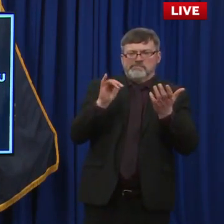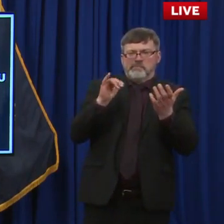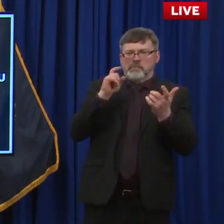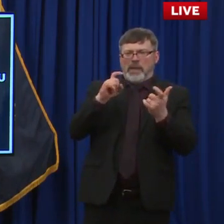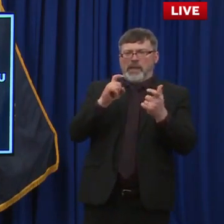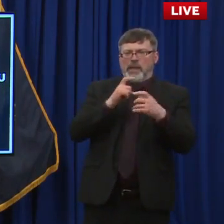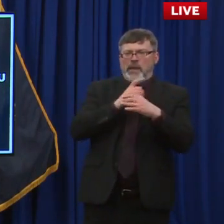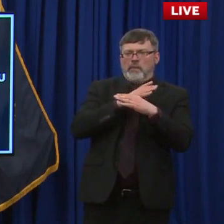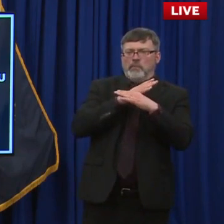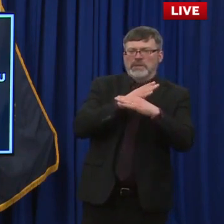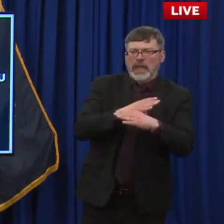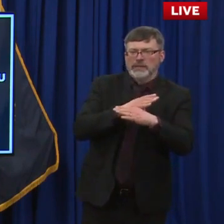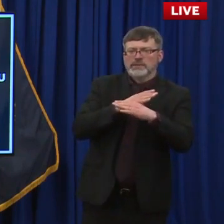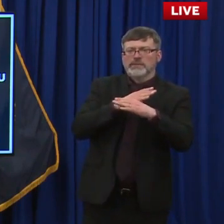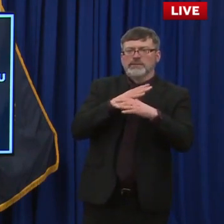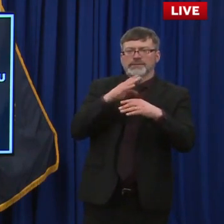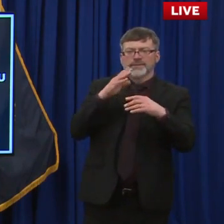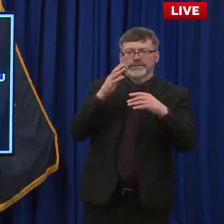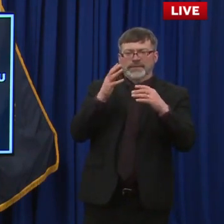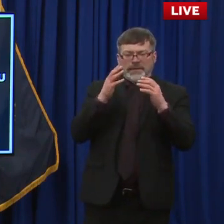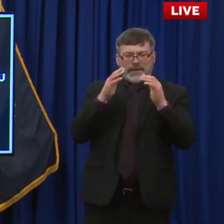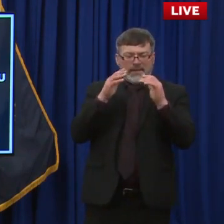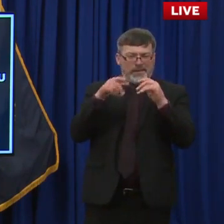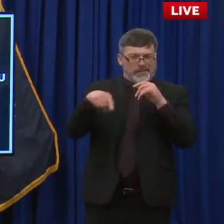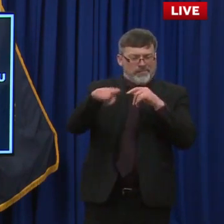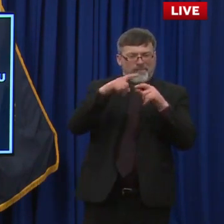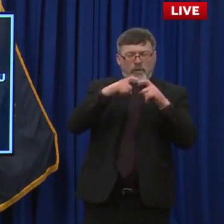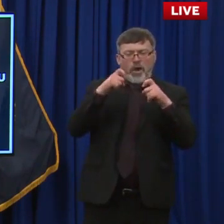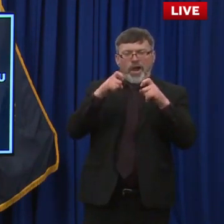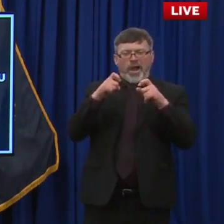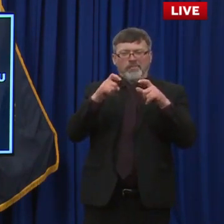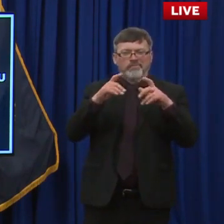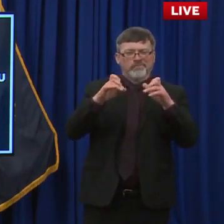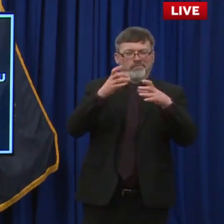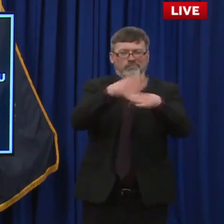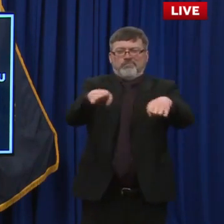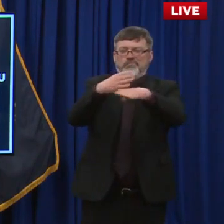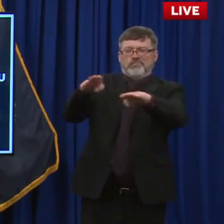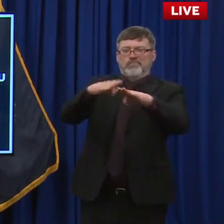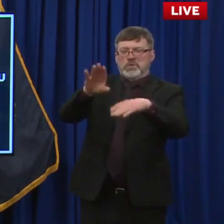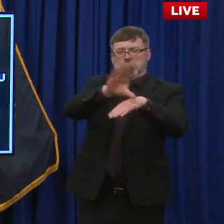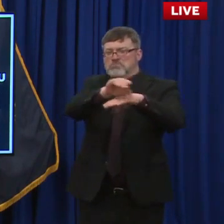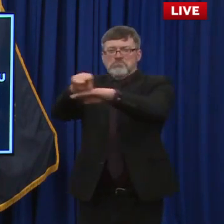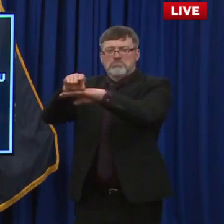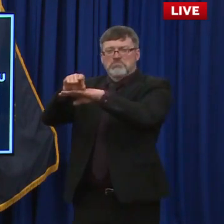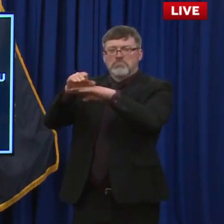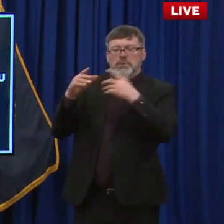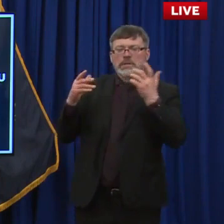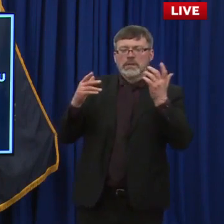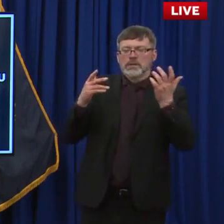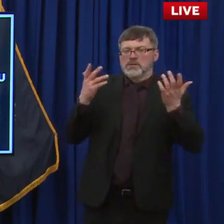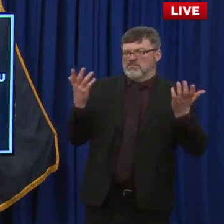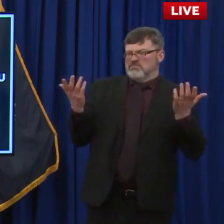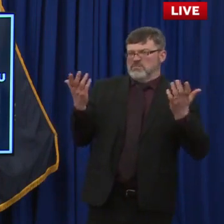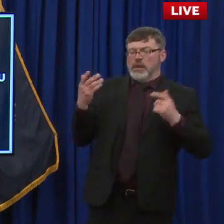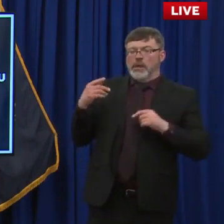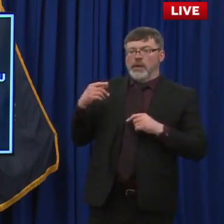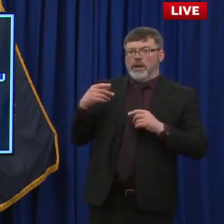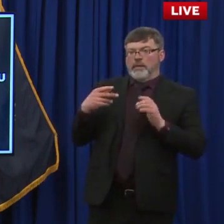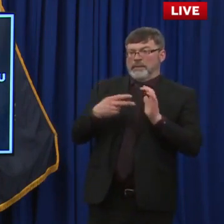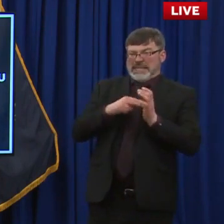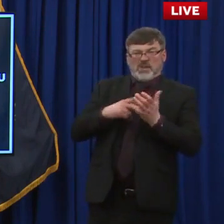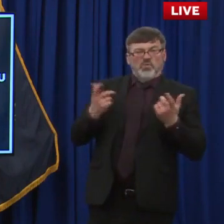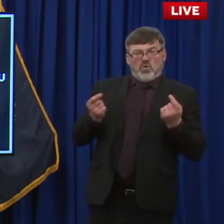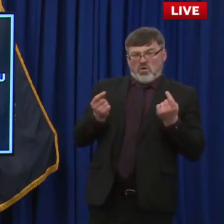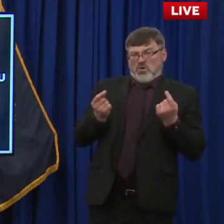to have is since you, uh, let's do each of the bill, should government workers have to be called racist and bigots in order to keep their